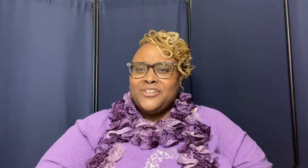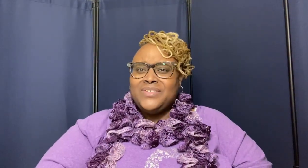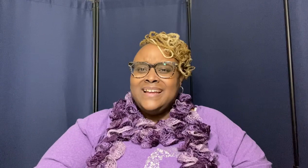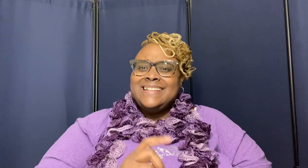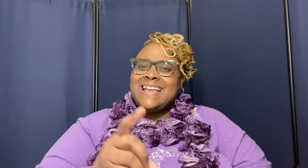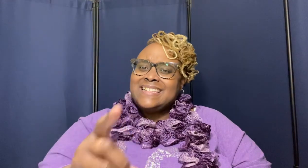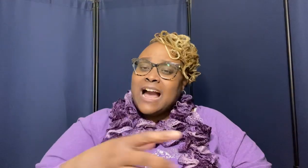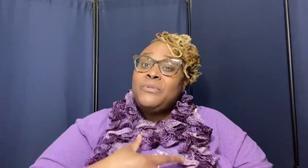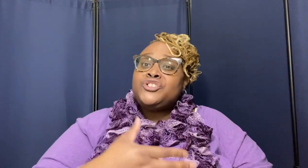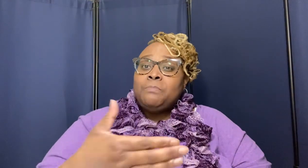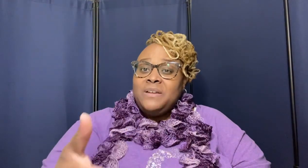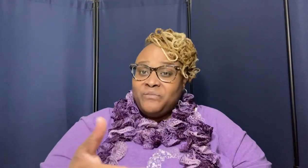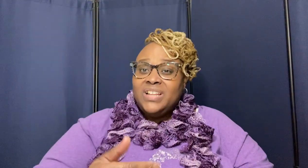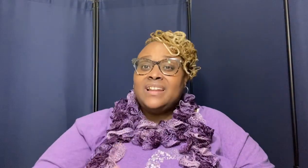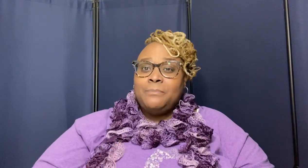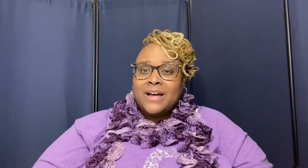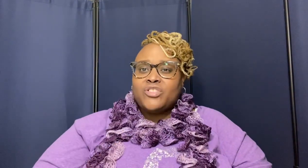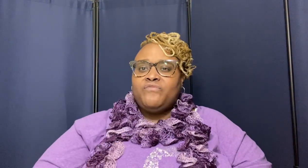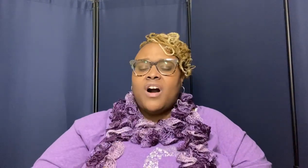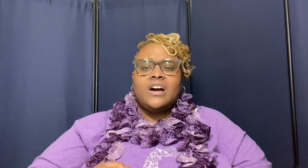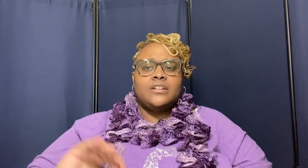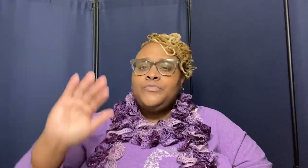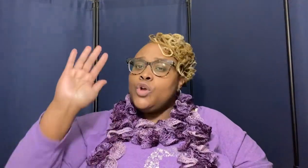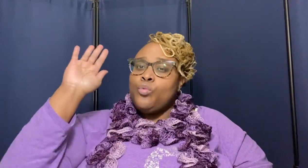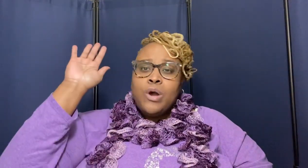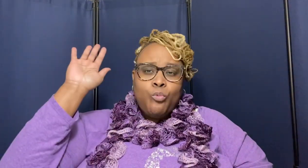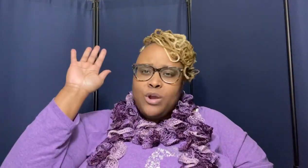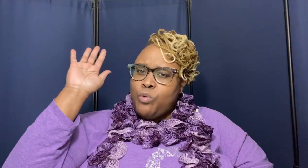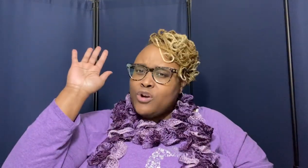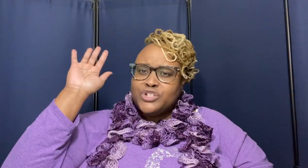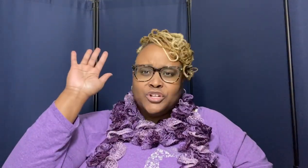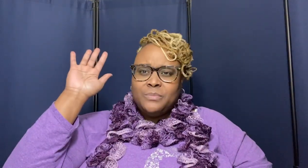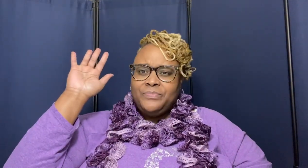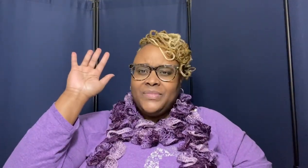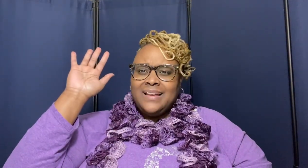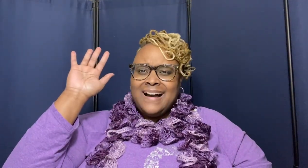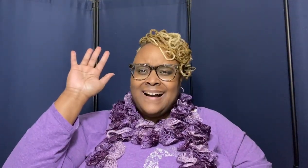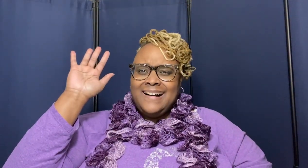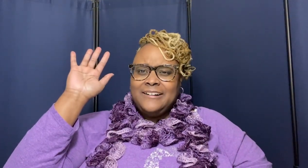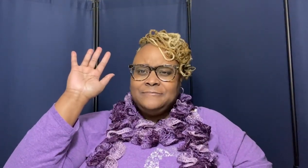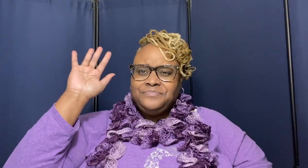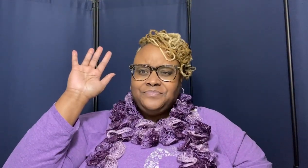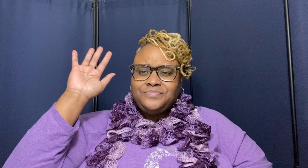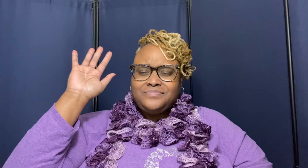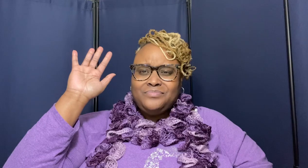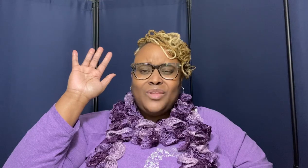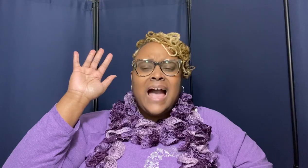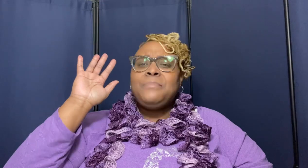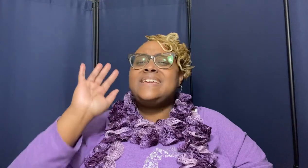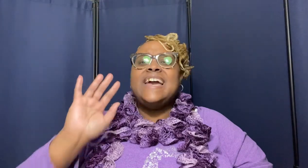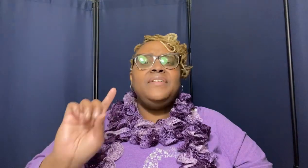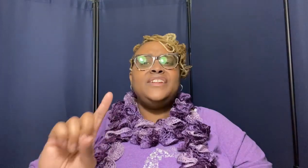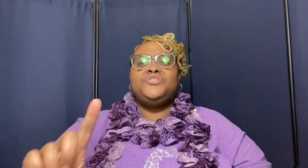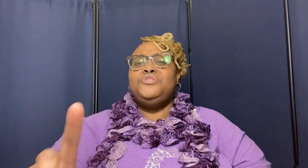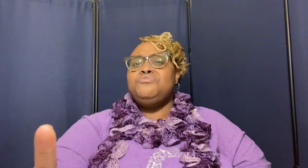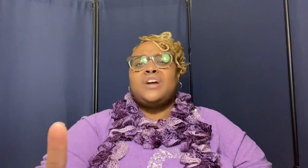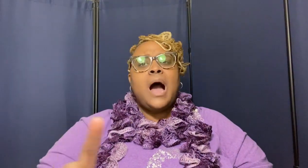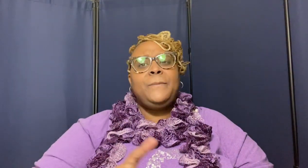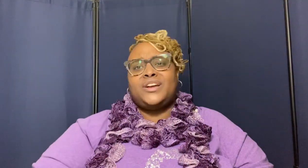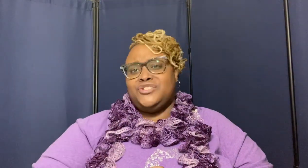that's how we should be feeling about the father when we worship huh i'm giving it to you god because